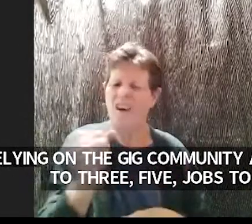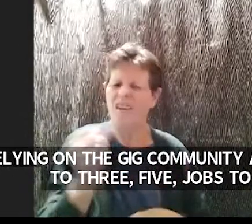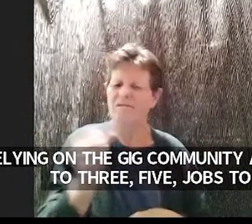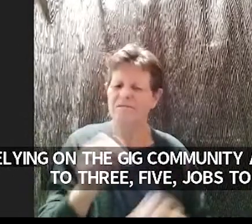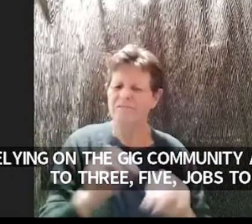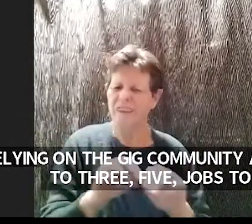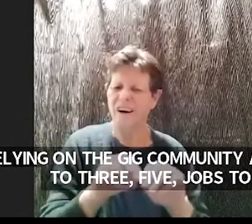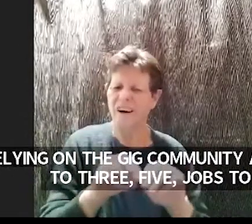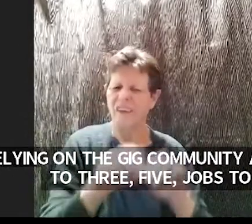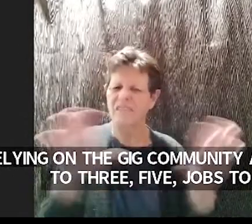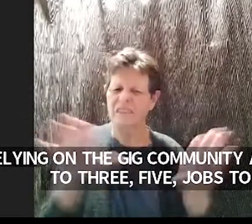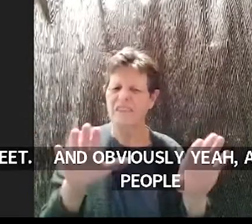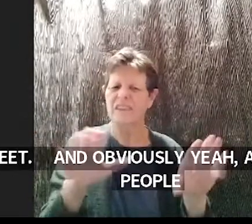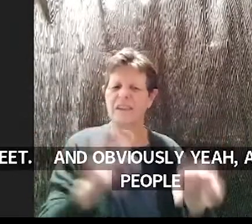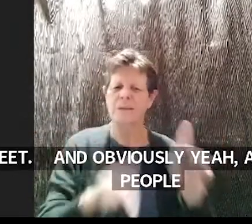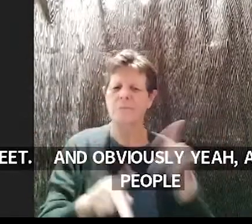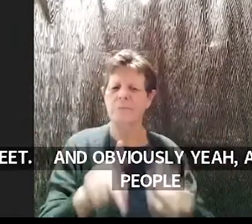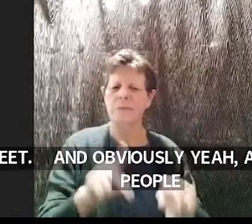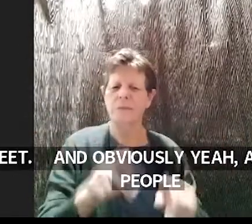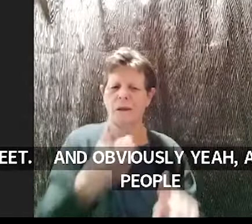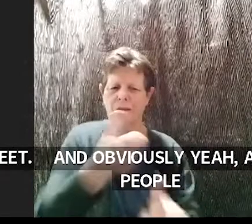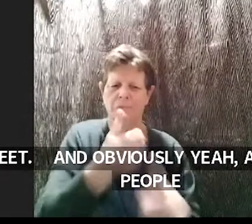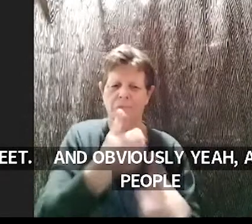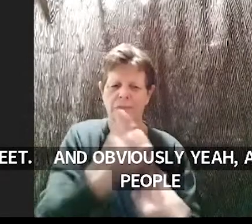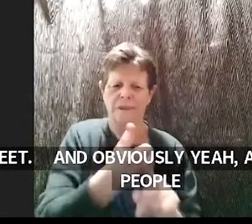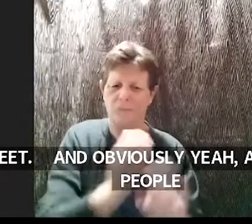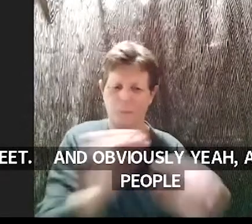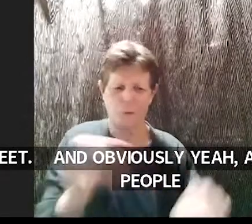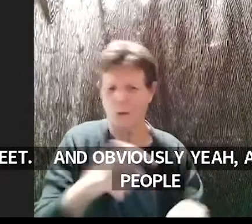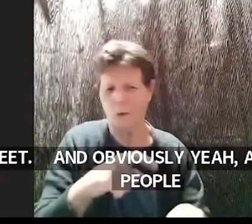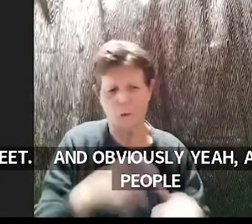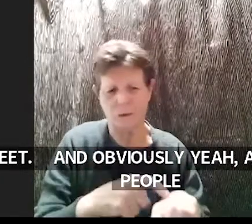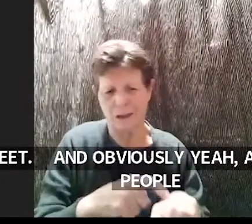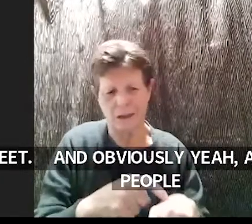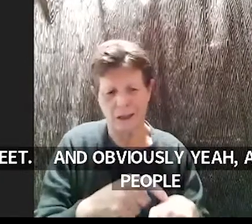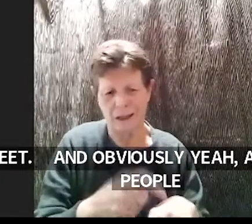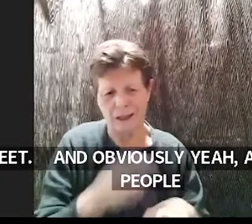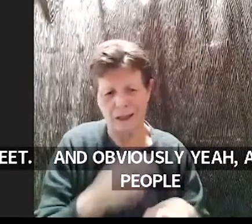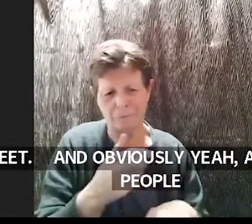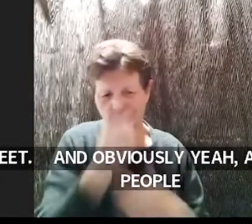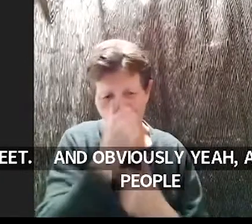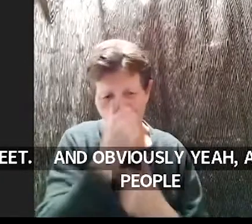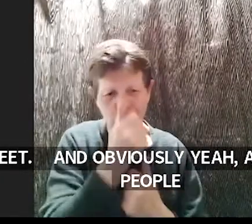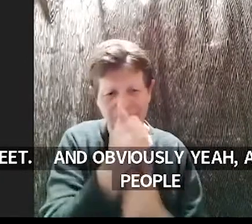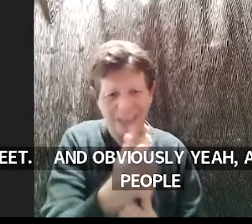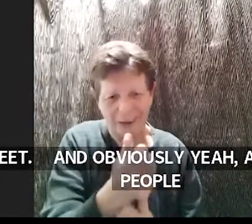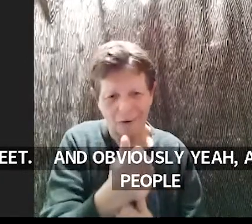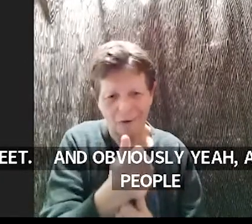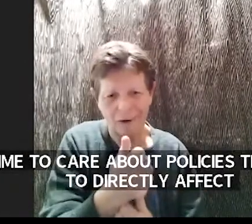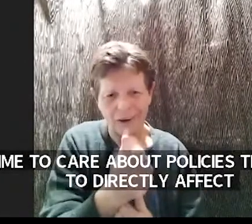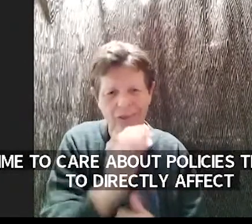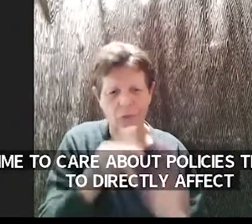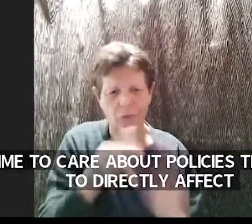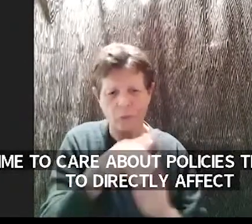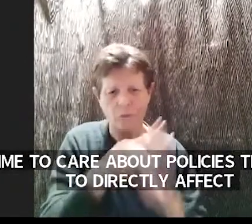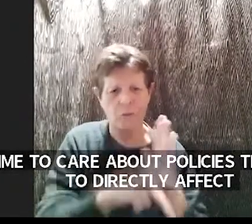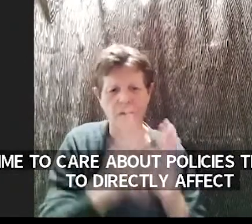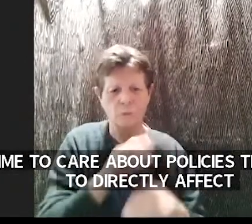have time to care about policies that aren't going to directly affect them or their loved ones like that